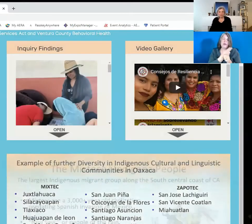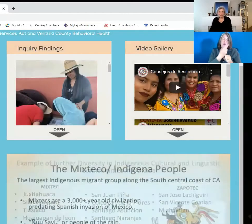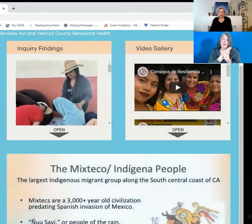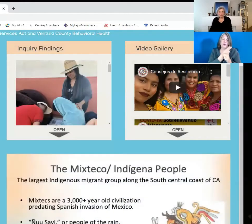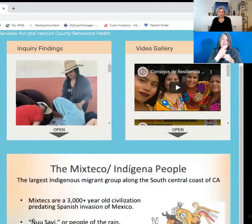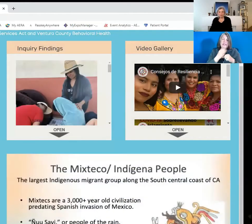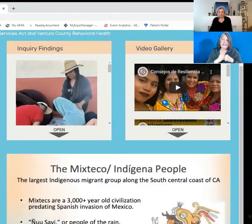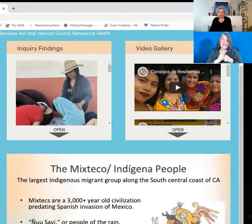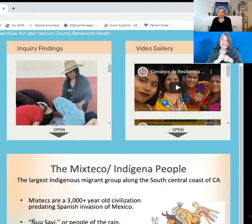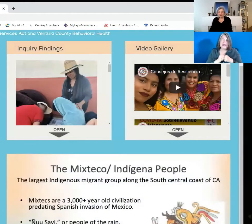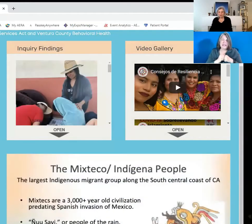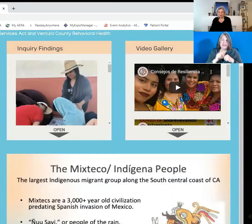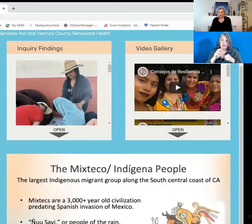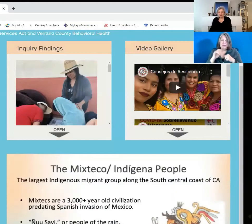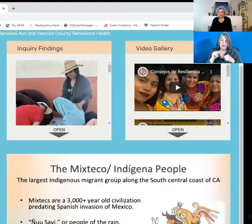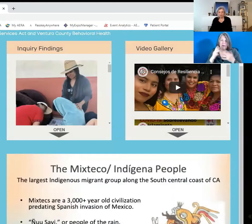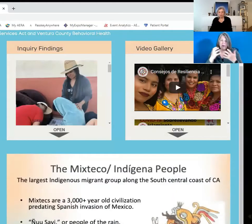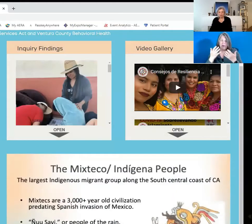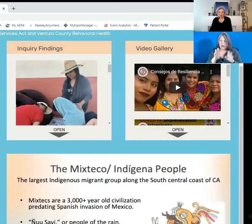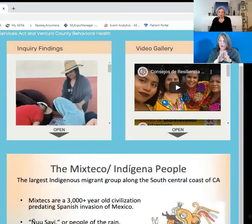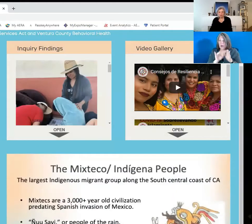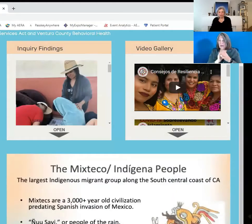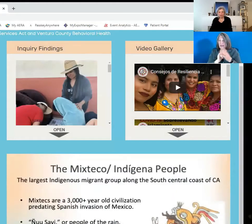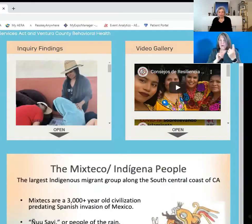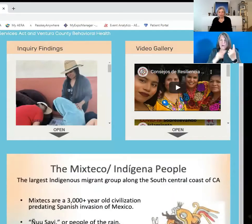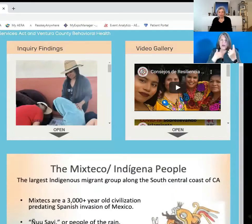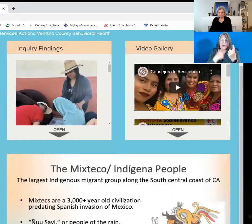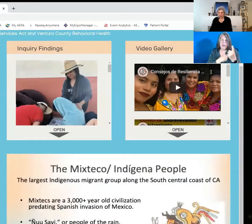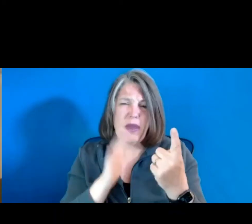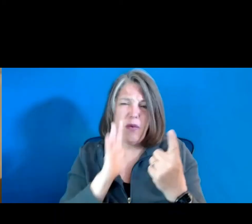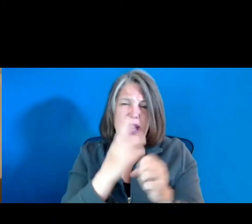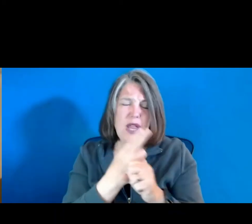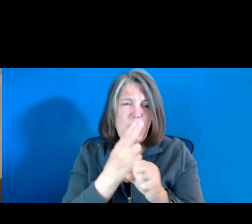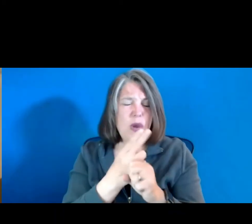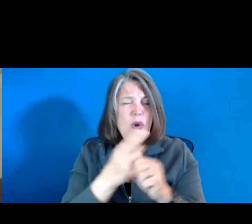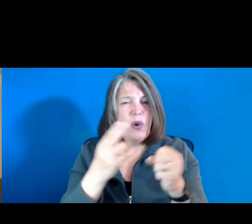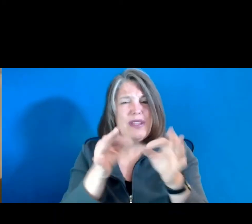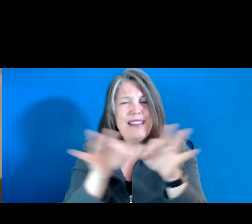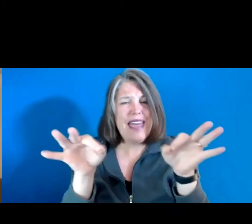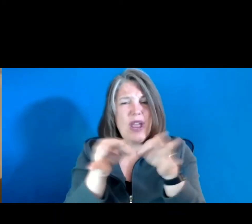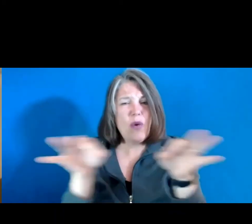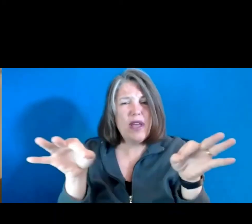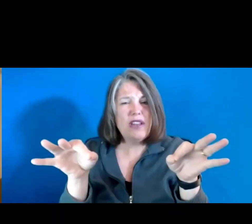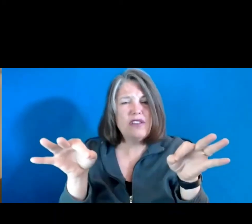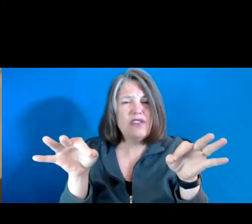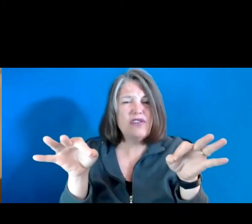Robert, you want to close that one screen. use that, the language of